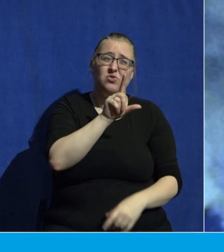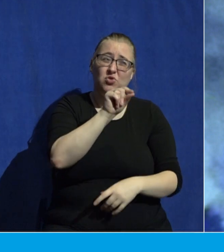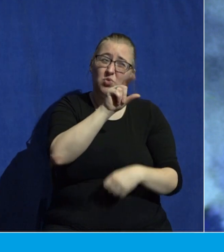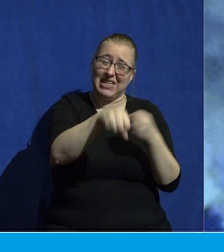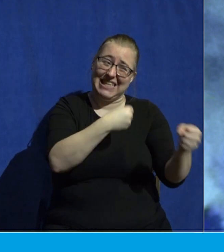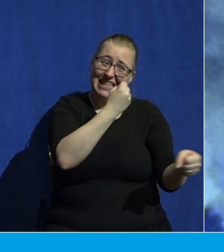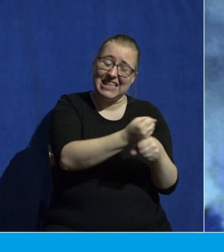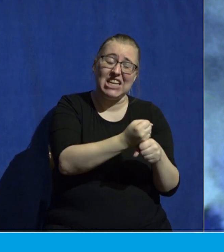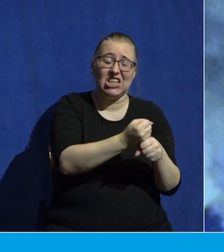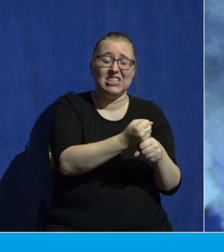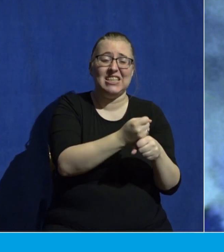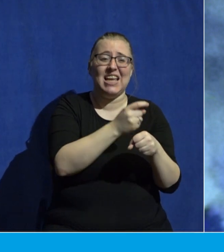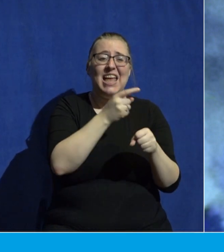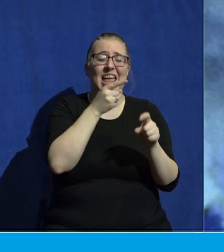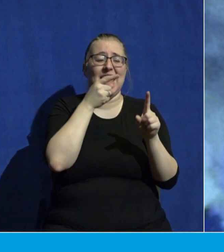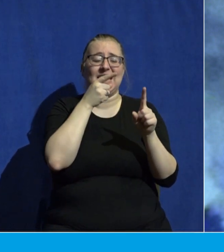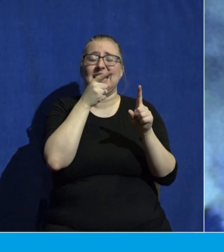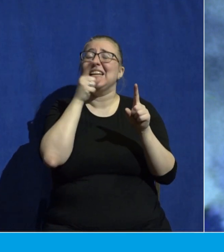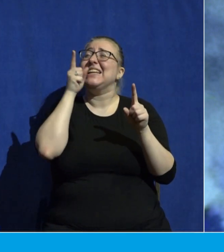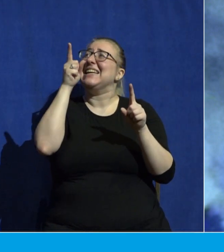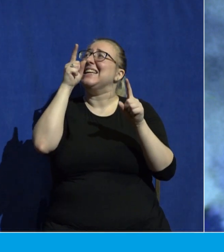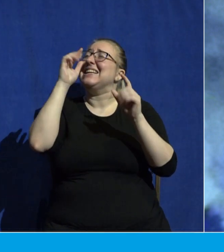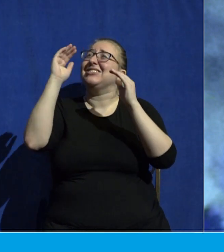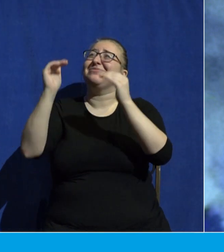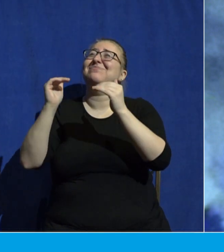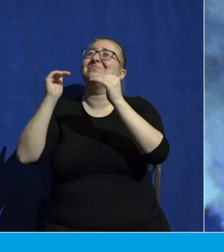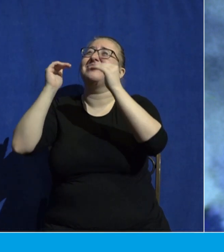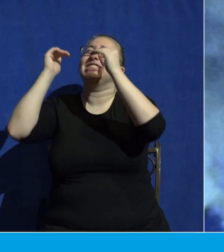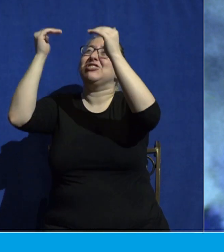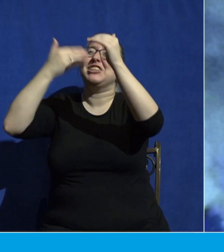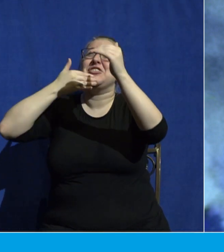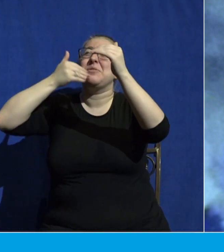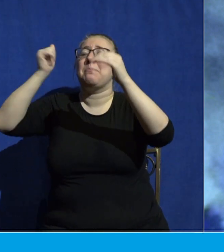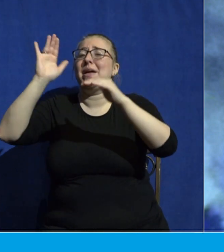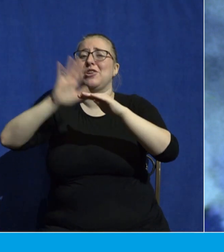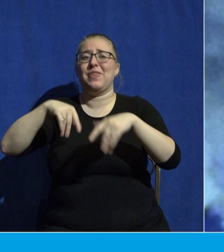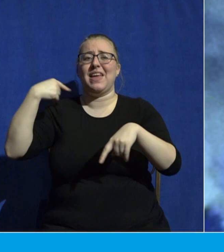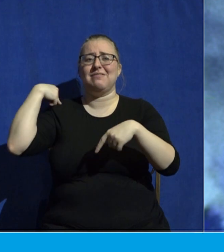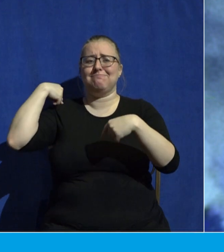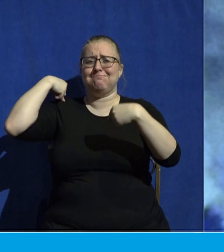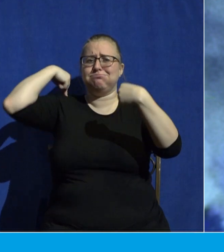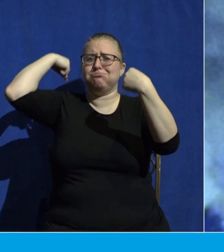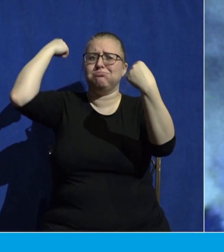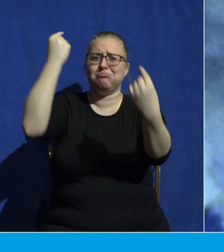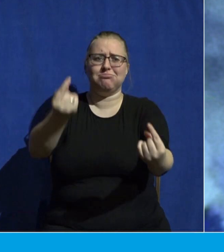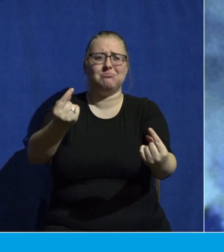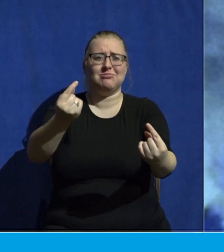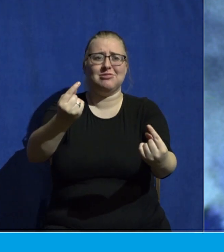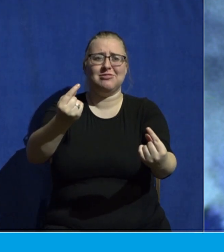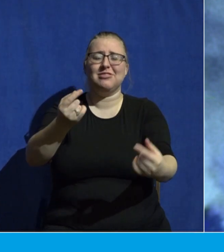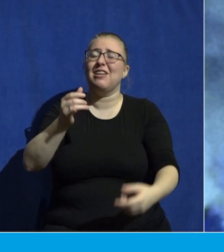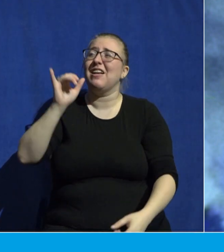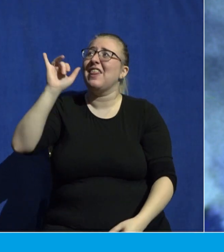and better than he has ever been to me on this day. This is who the Son of God is. Whoever